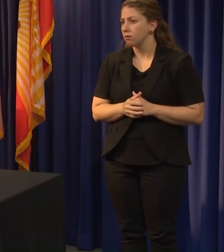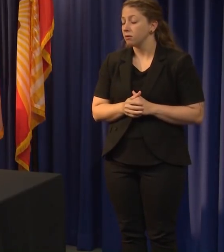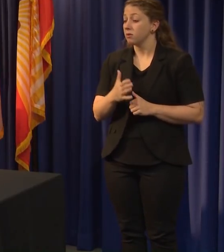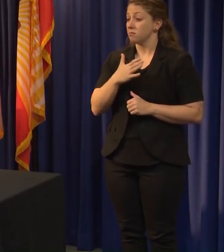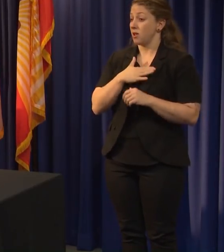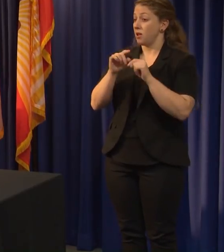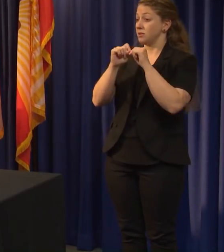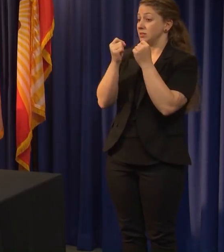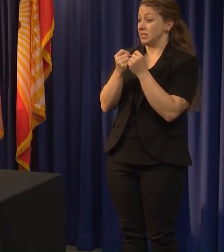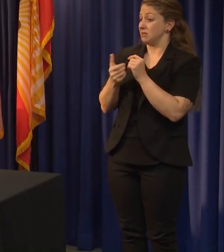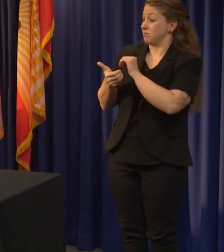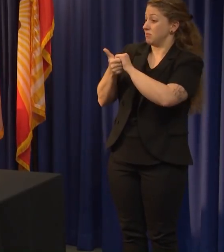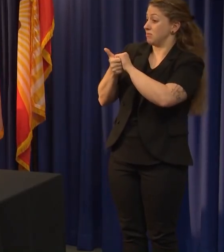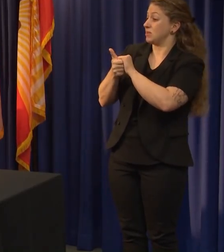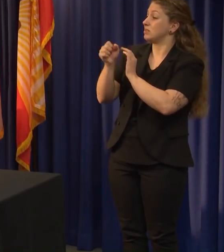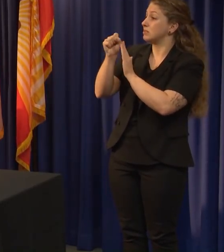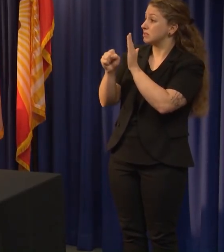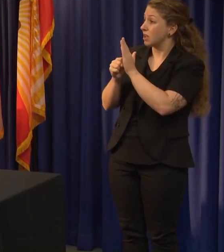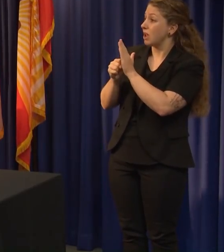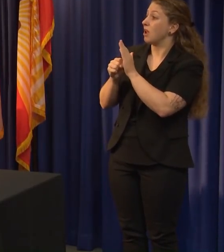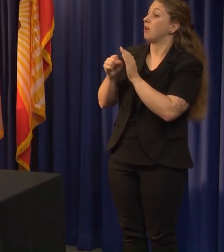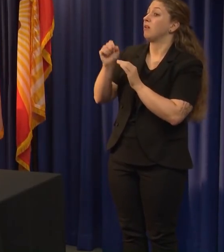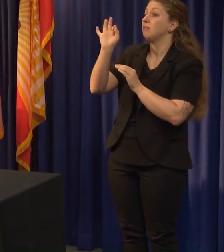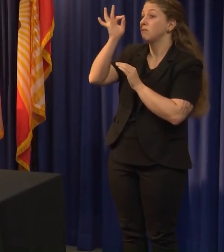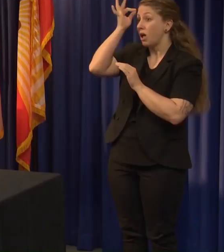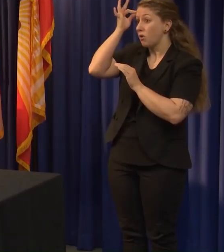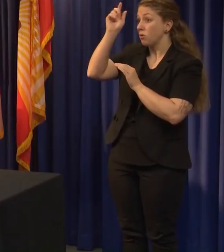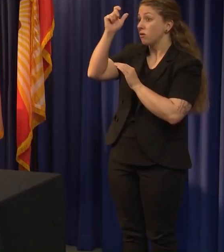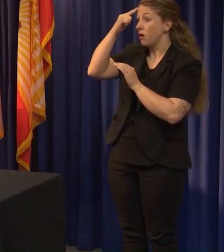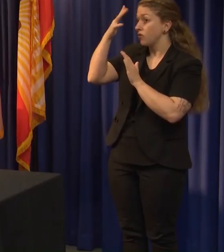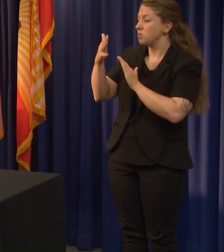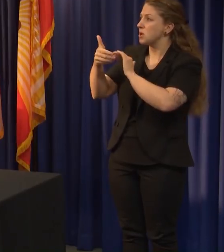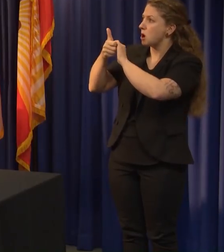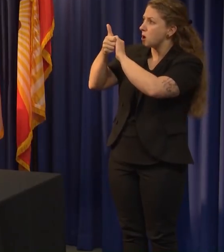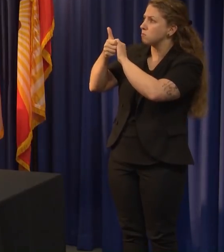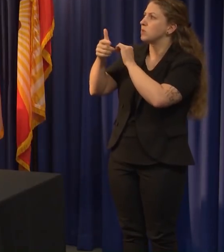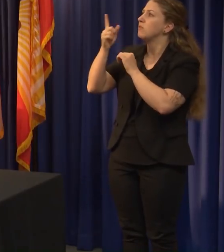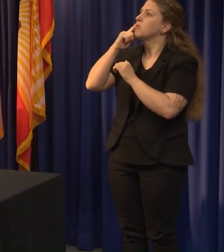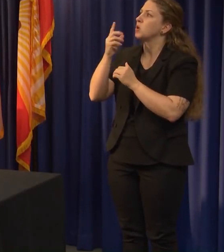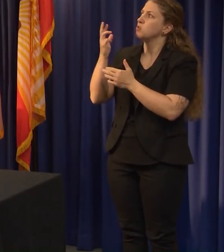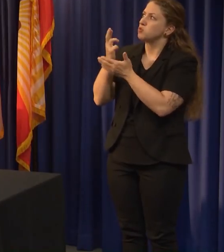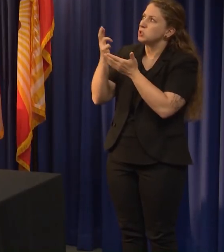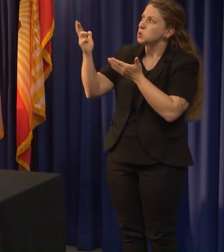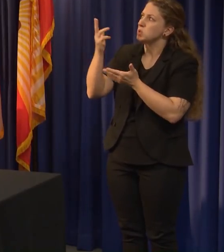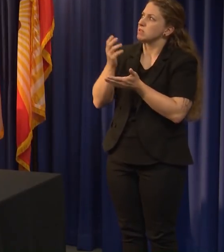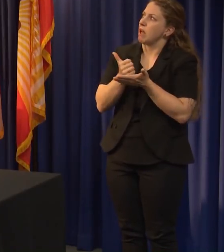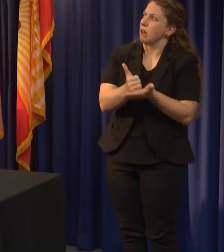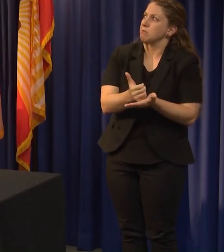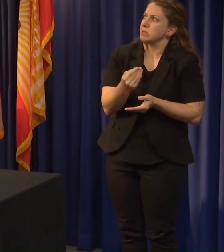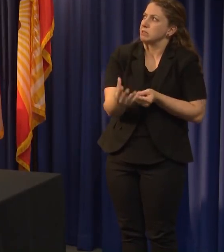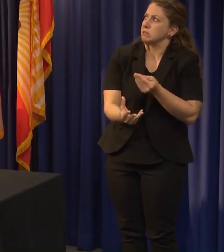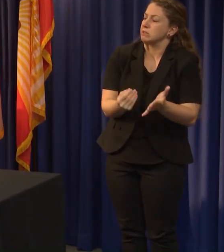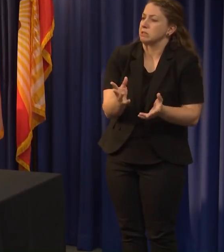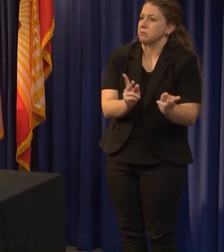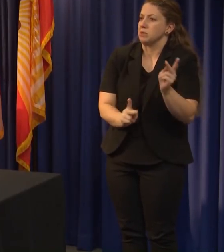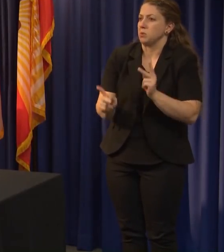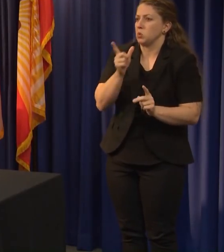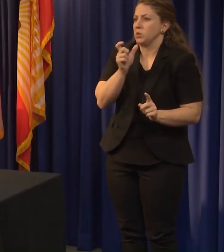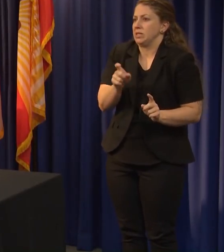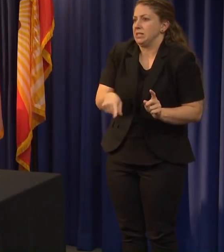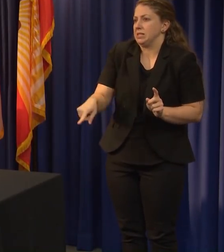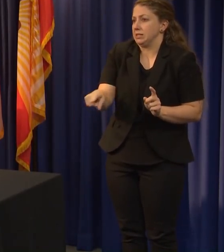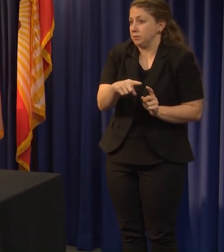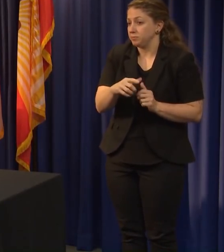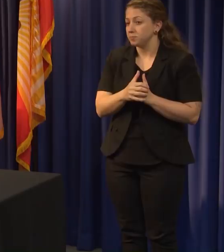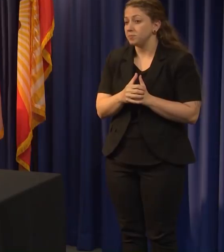state, federal, and other partners on resources for those who need assistance. Today, I'm also asking residential and commercial